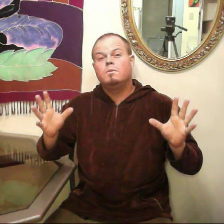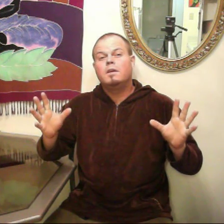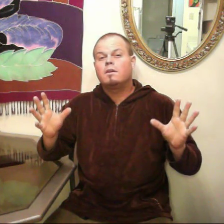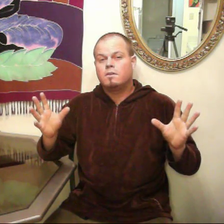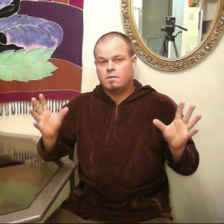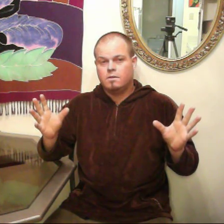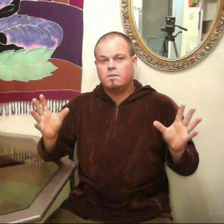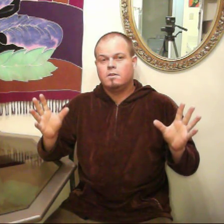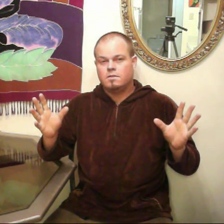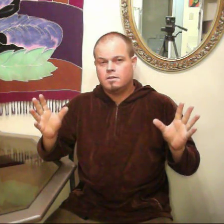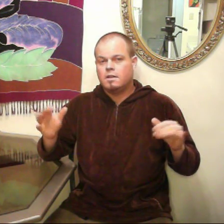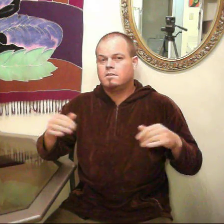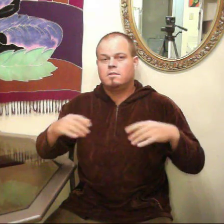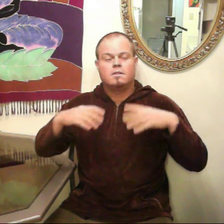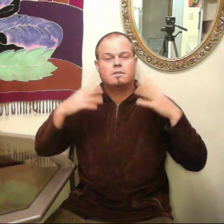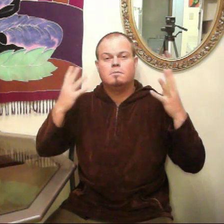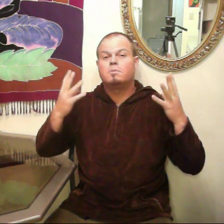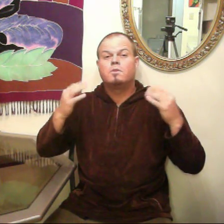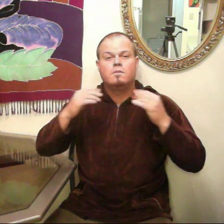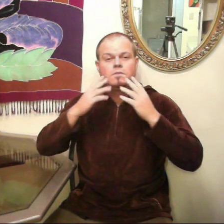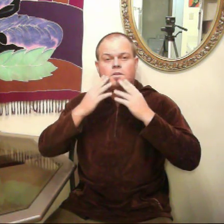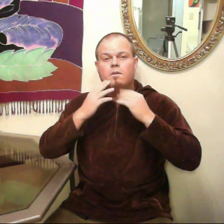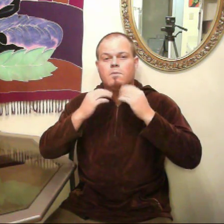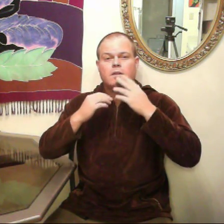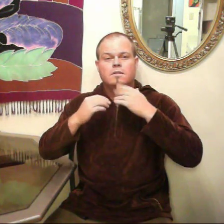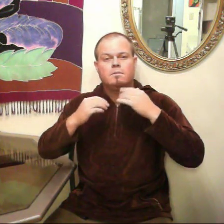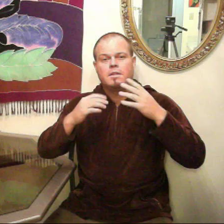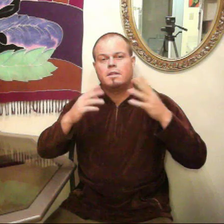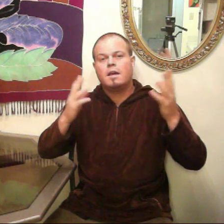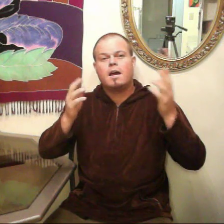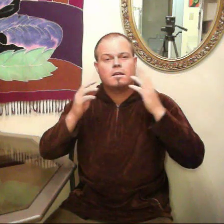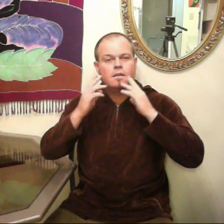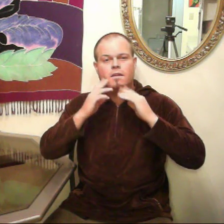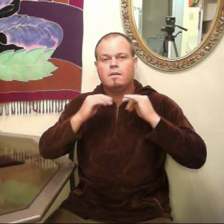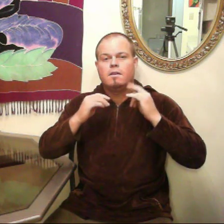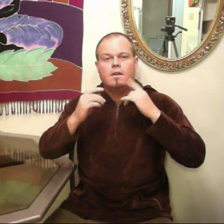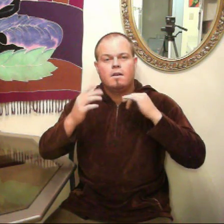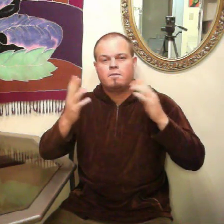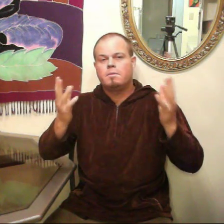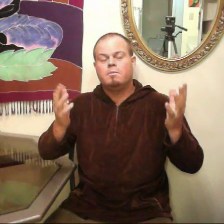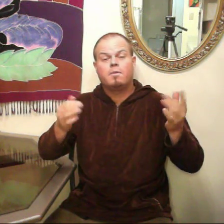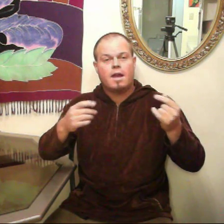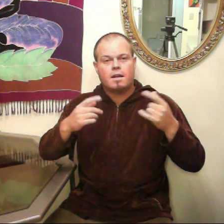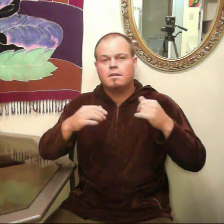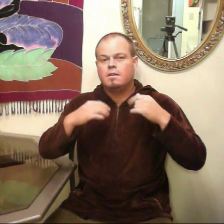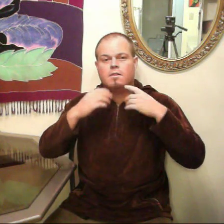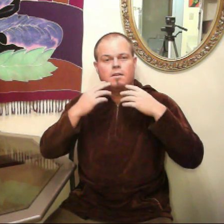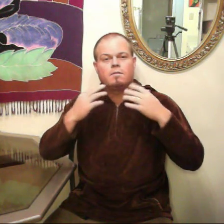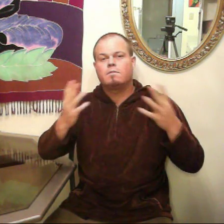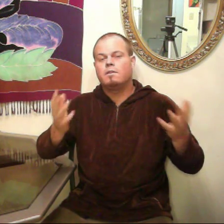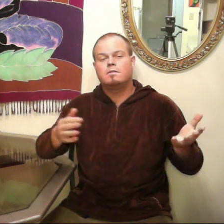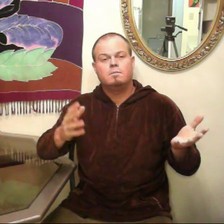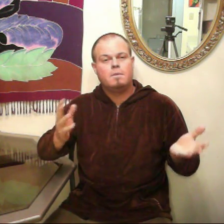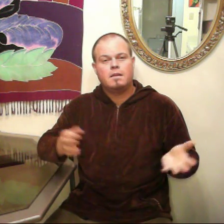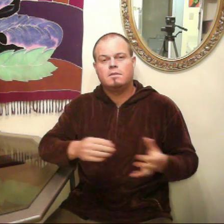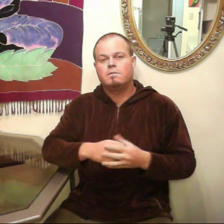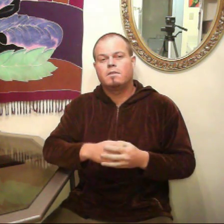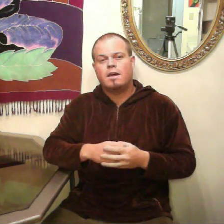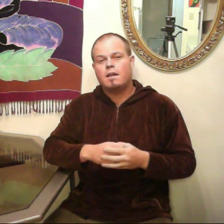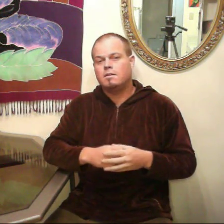week or two usually is just improved so much. mean, the acne and for people with acne, the liver flush is amazing for that,